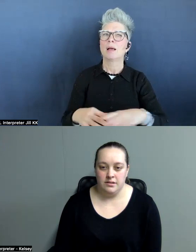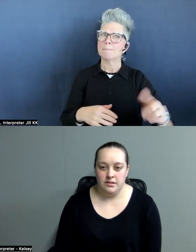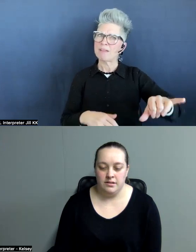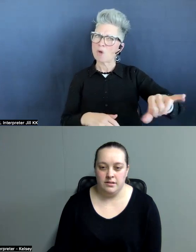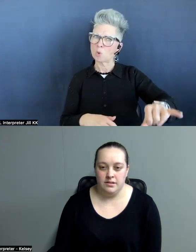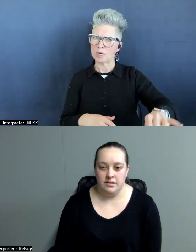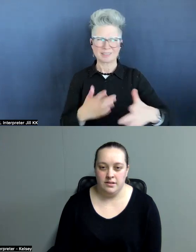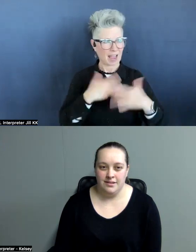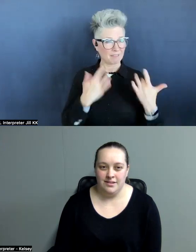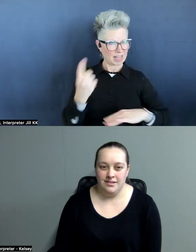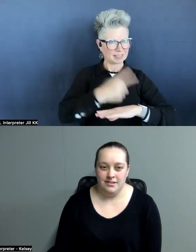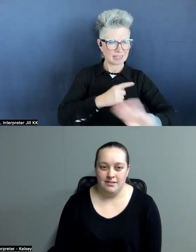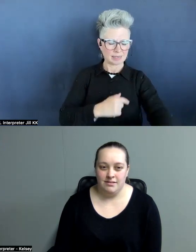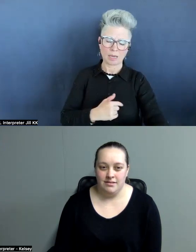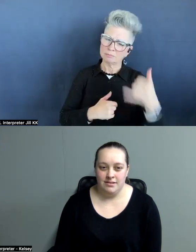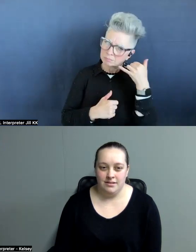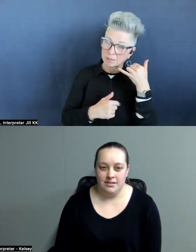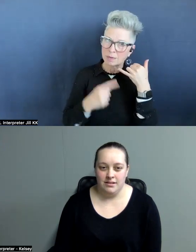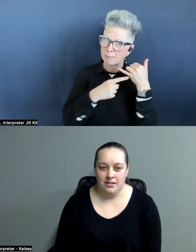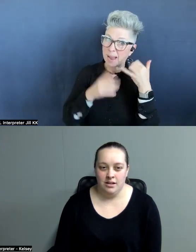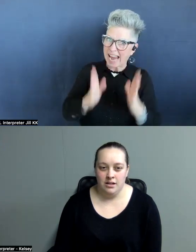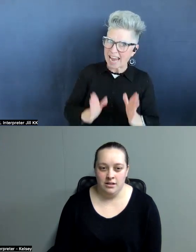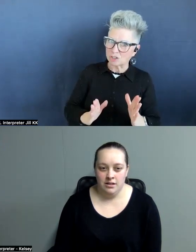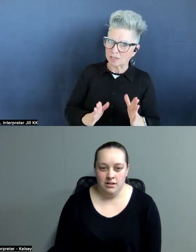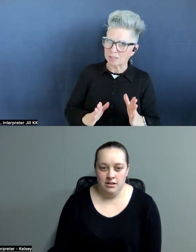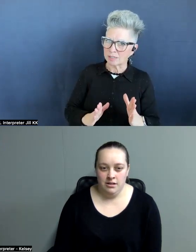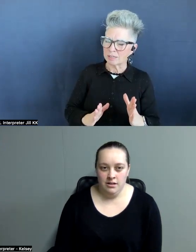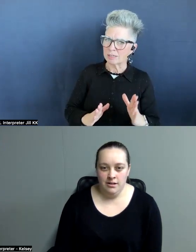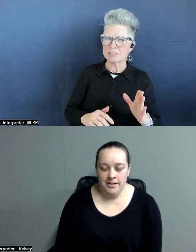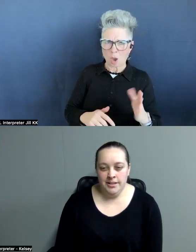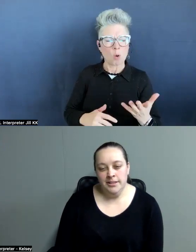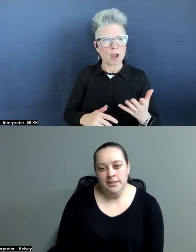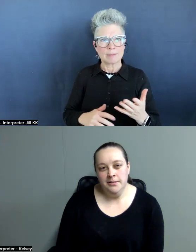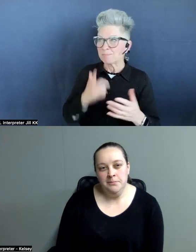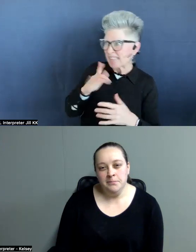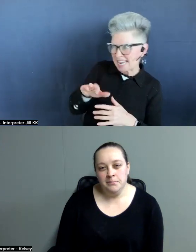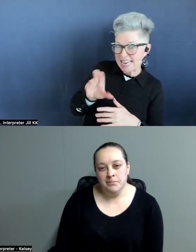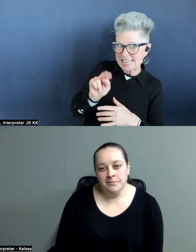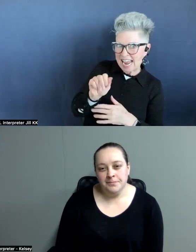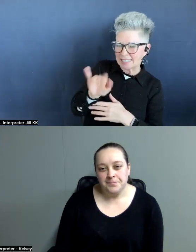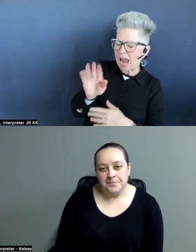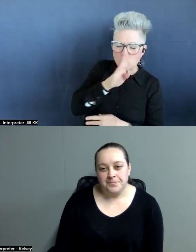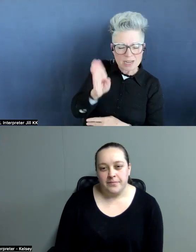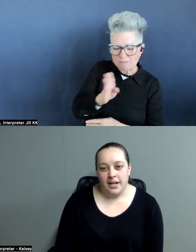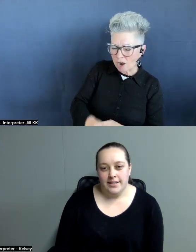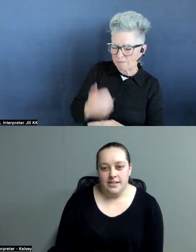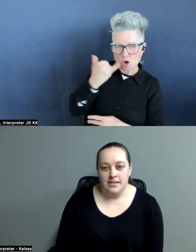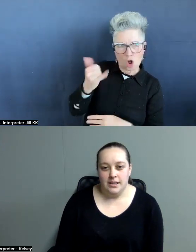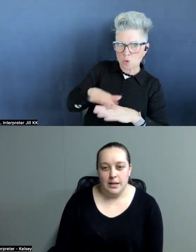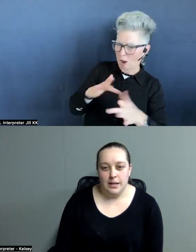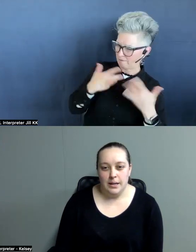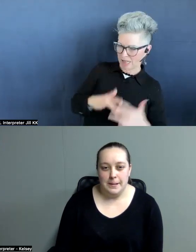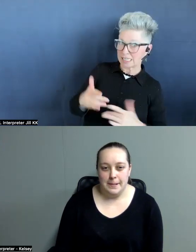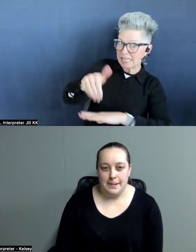Valentine's day. And it's my agent. So answer it. And she said, Nancy, I would never, ever call you on Valentine's night,